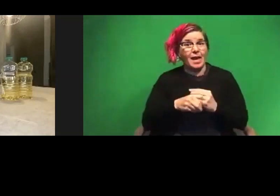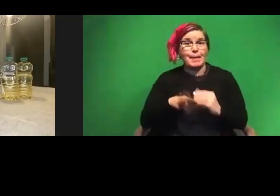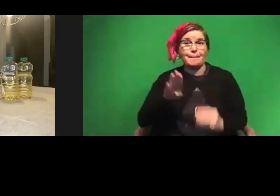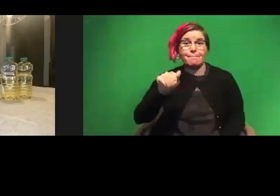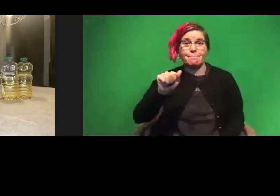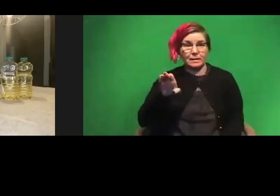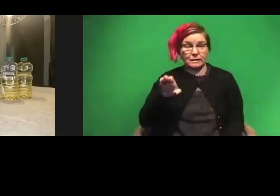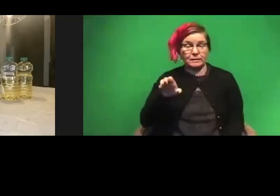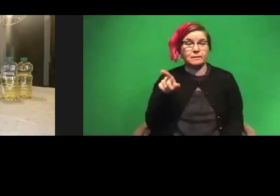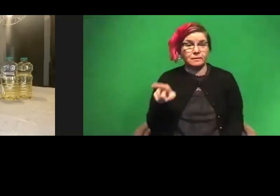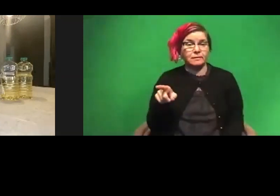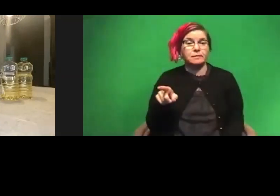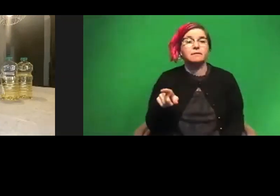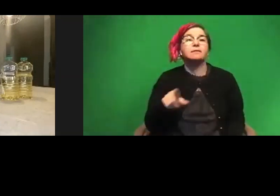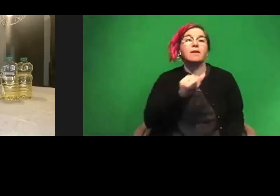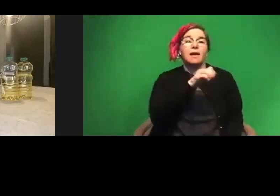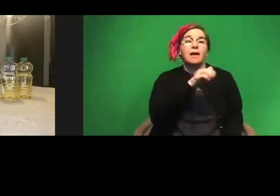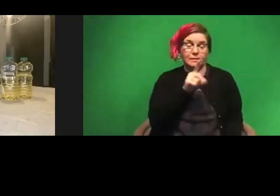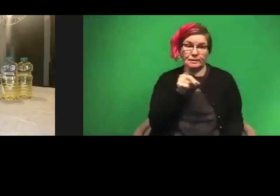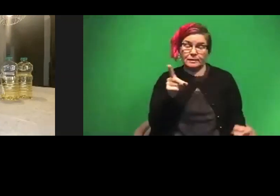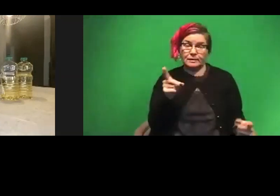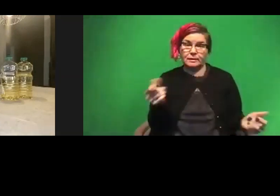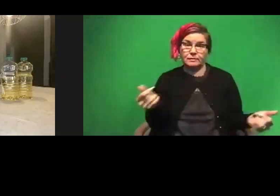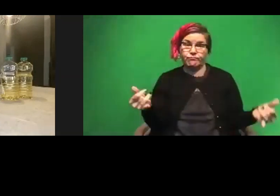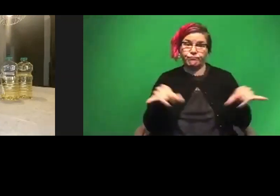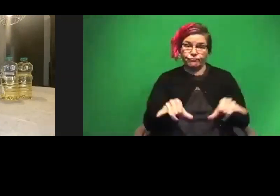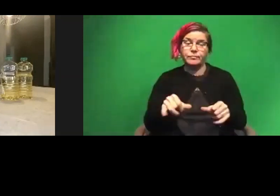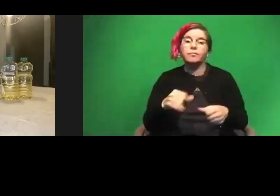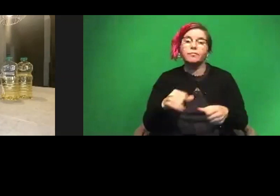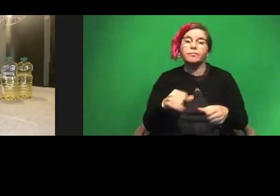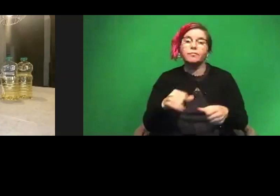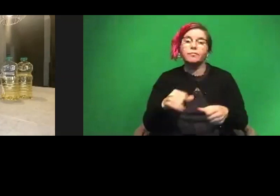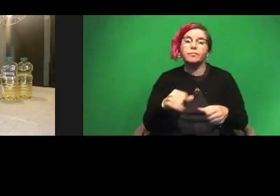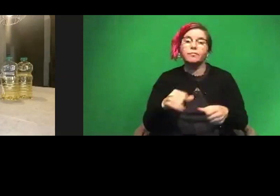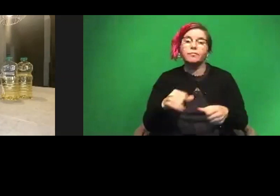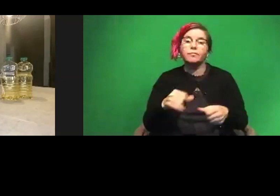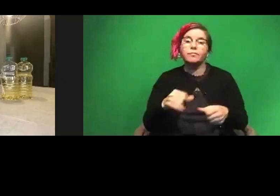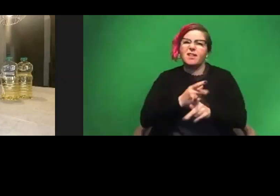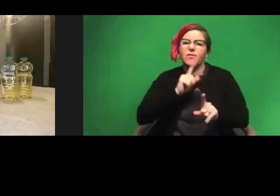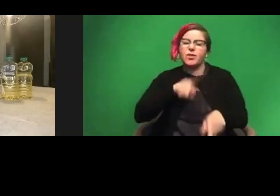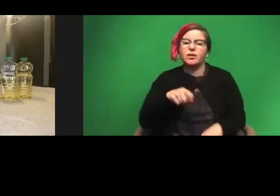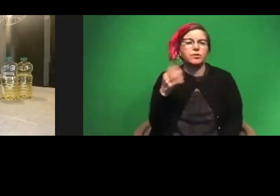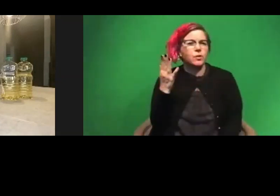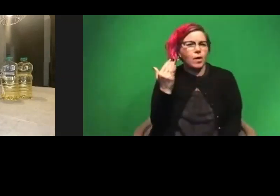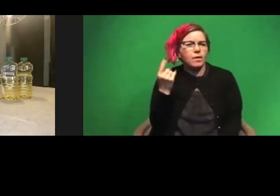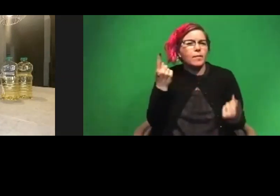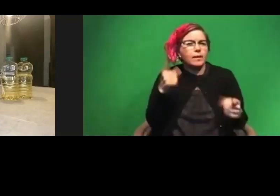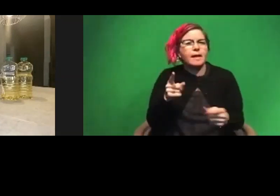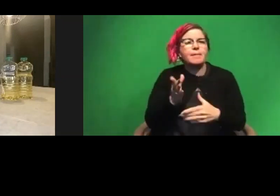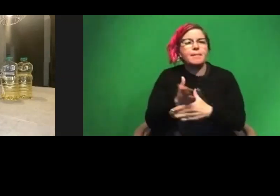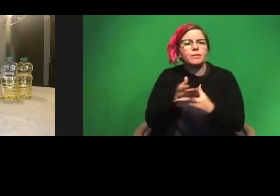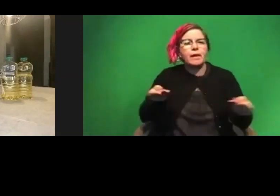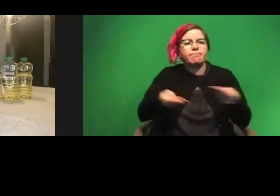to your acid, it creates this type of reaction because of what's going on between the chemical basis of them.